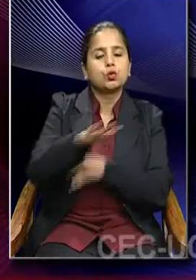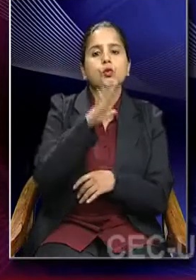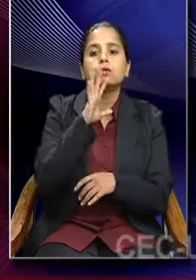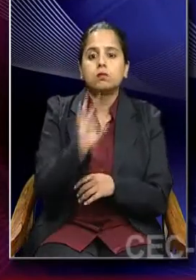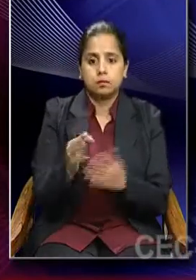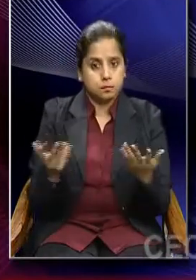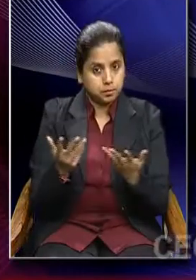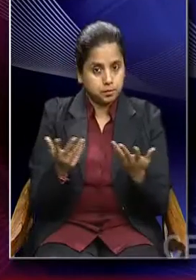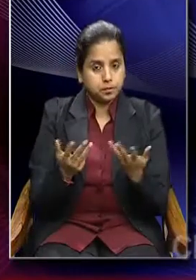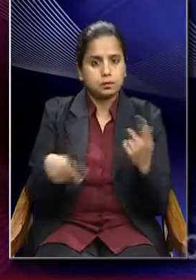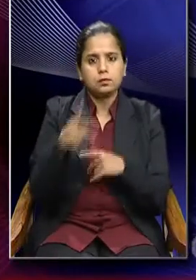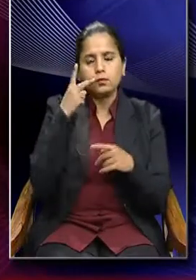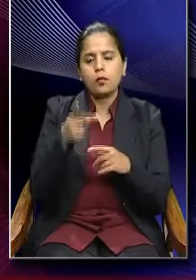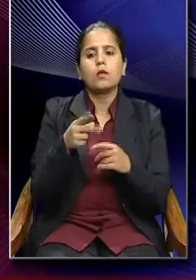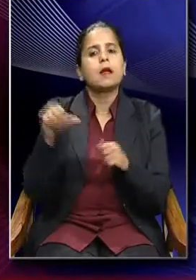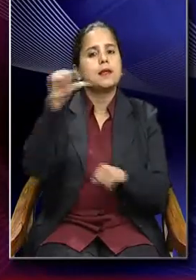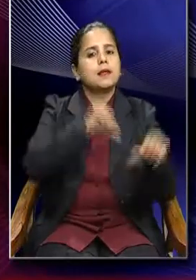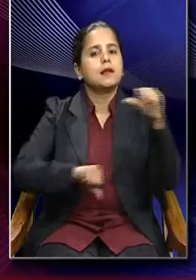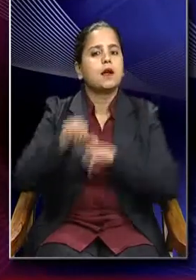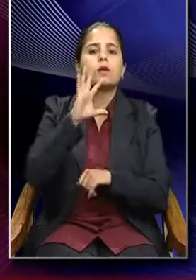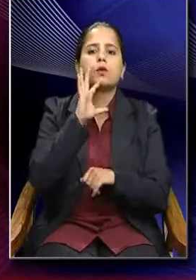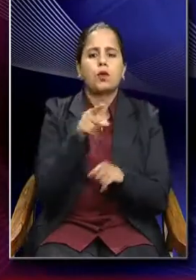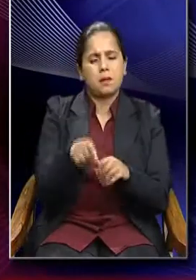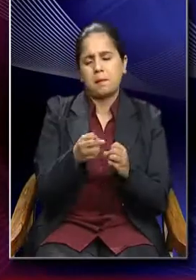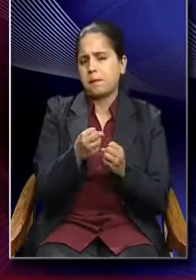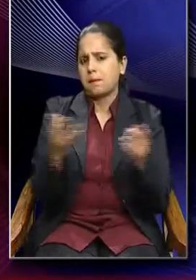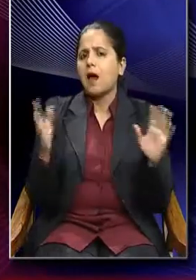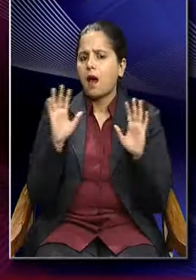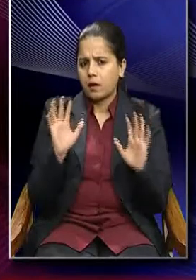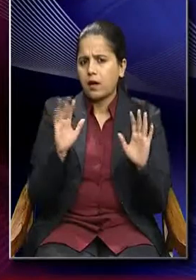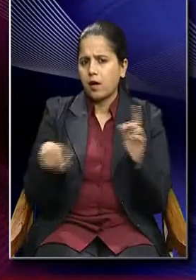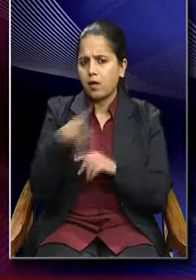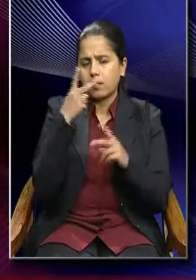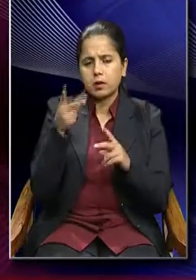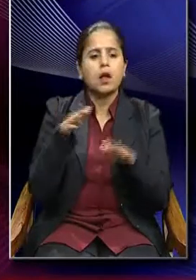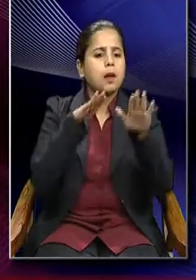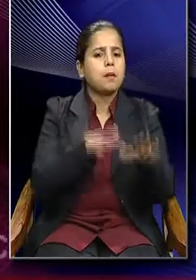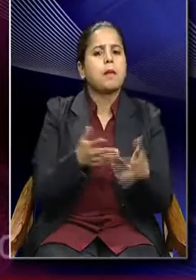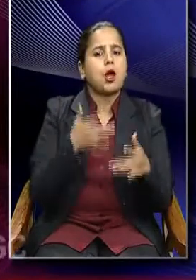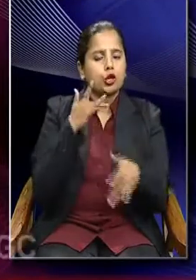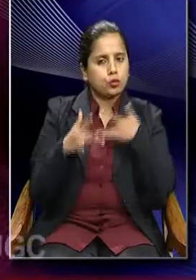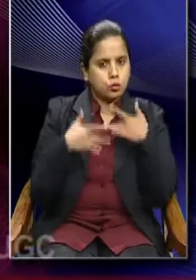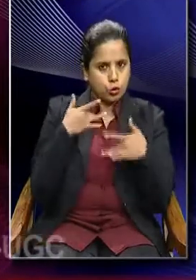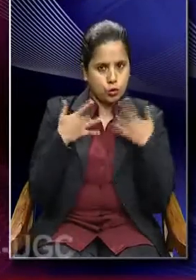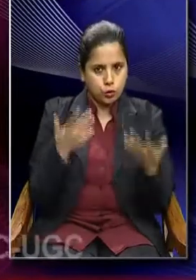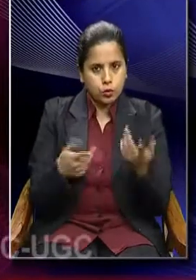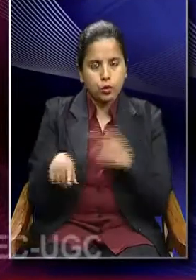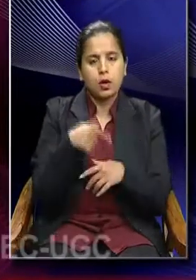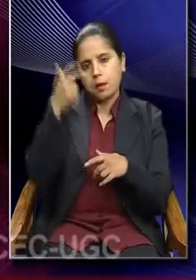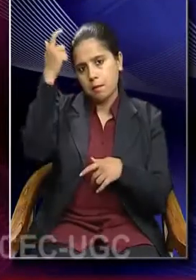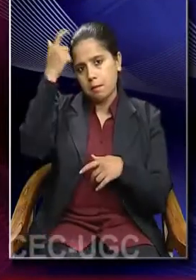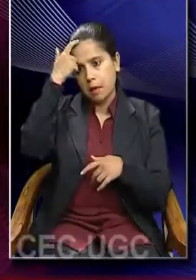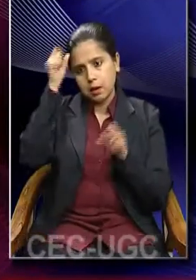as a scientific reality. There is a lot of things that is based on emotions, on the mental